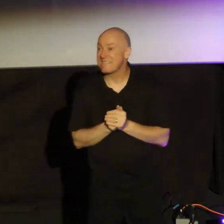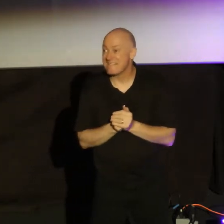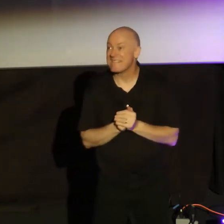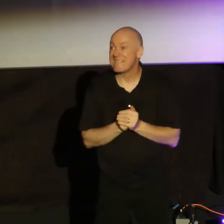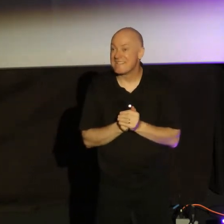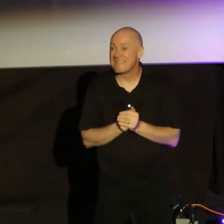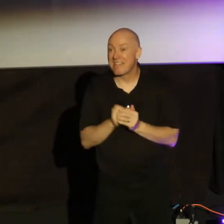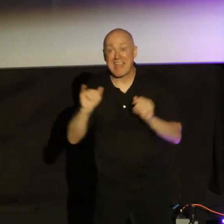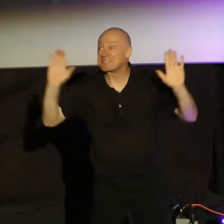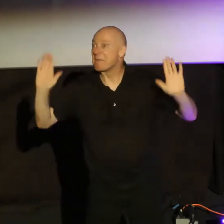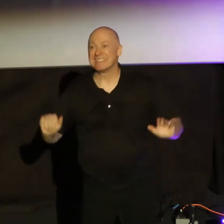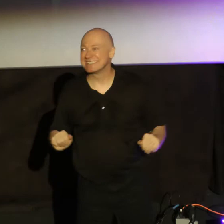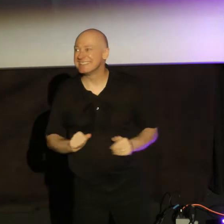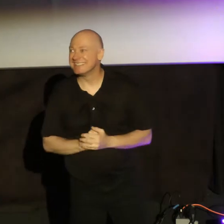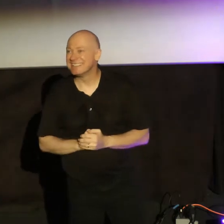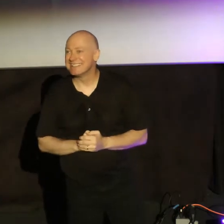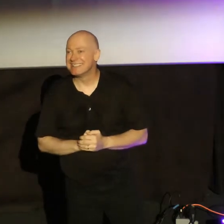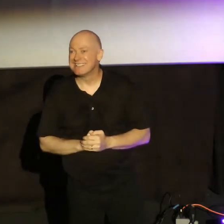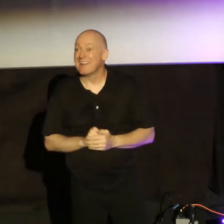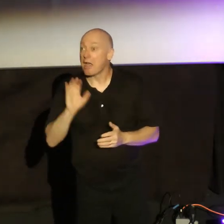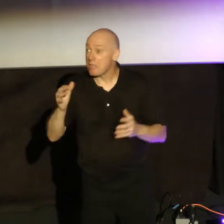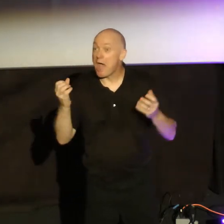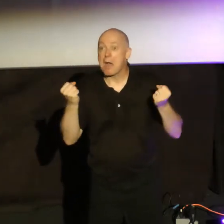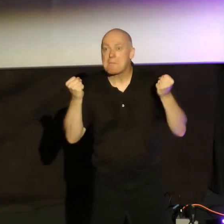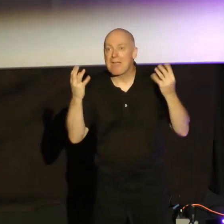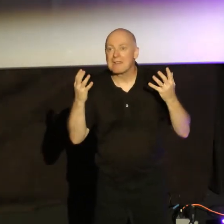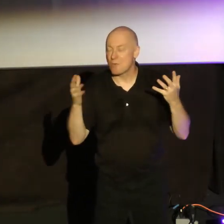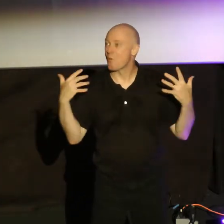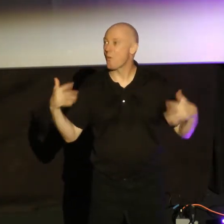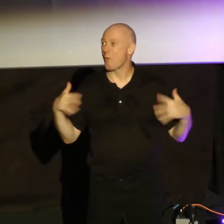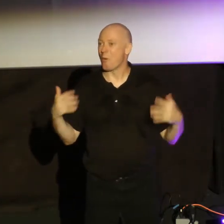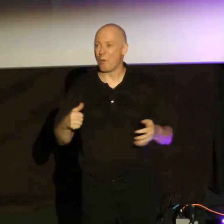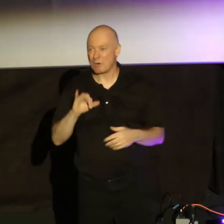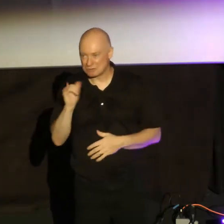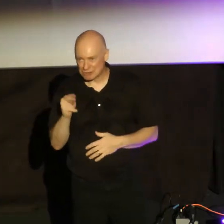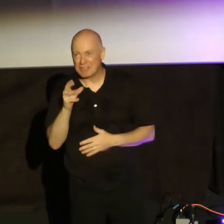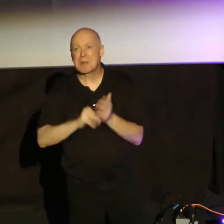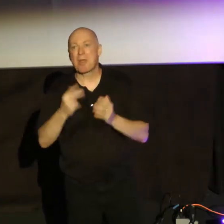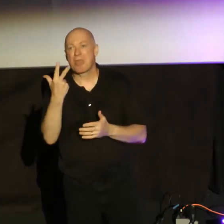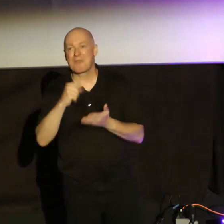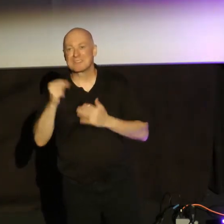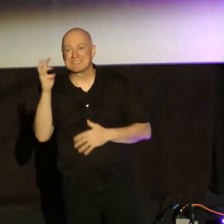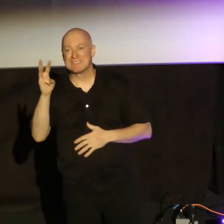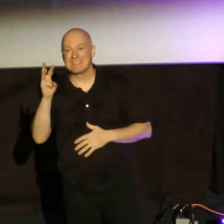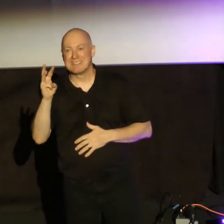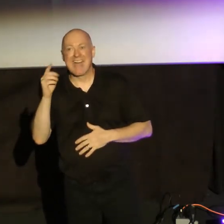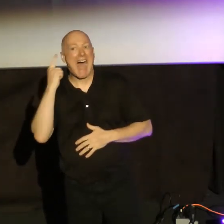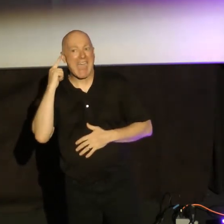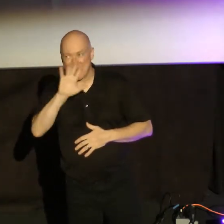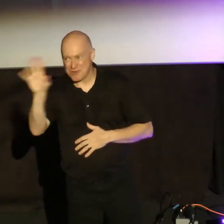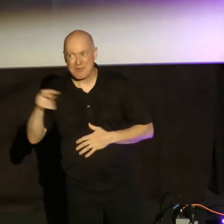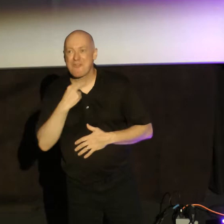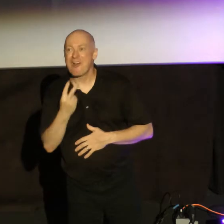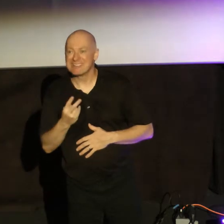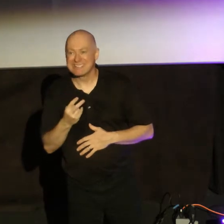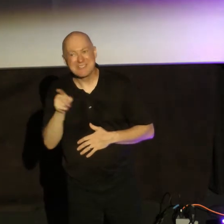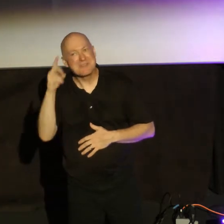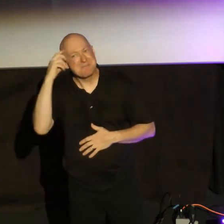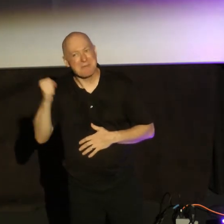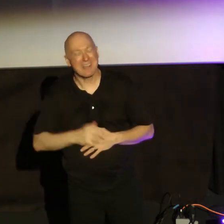That's amazing that that many of us can hear this. John 3.16. And I can hear sorry of the voices and know that we have this memorized. This is what James